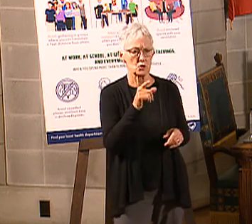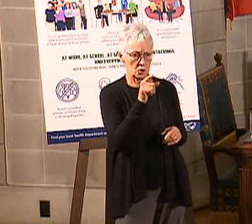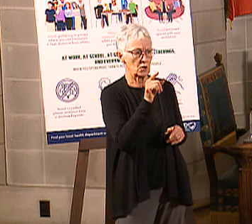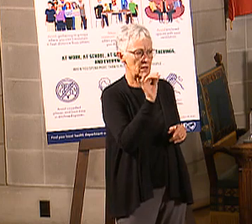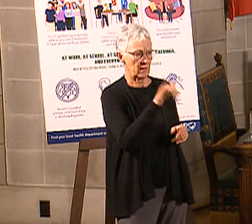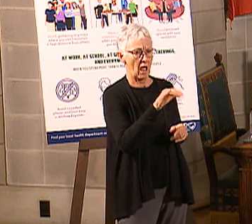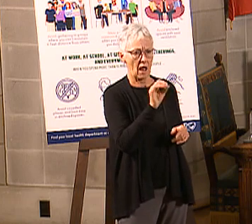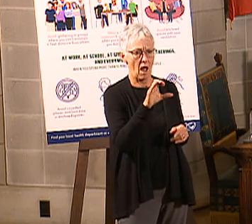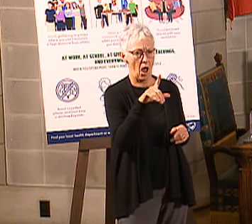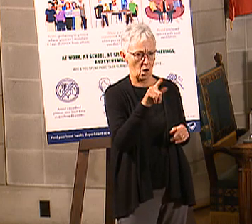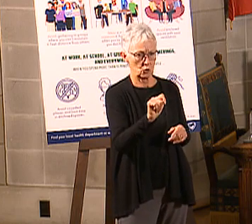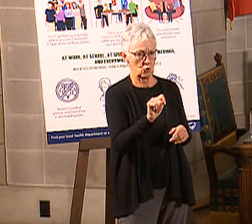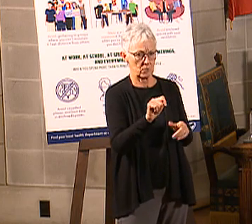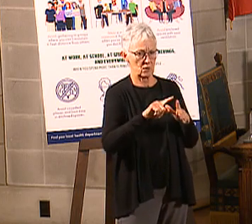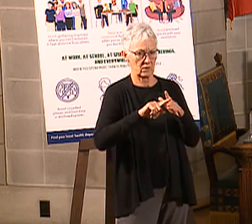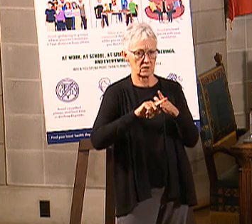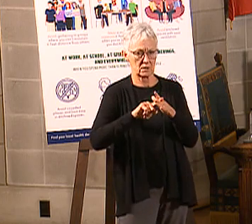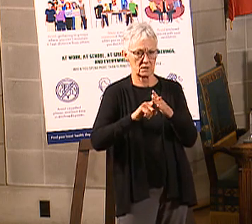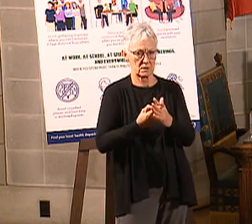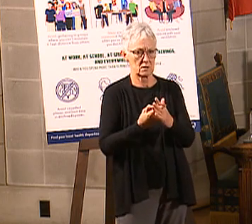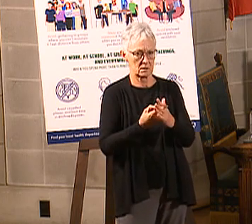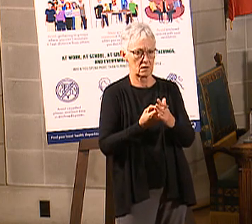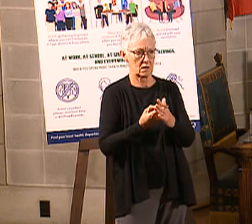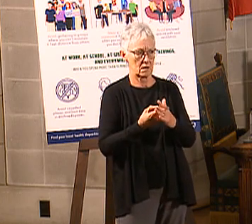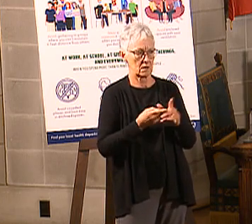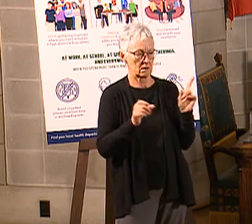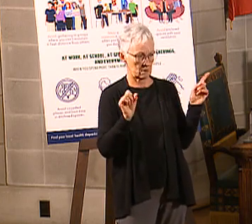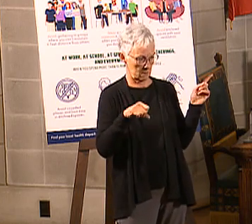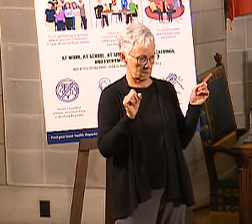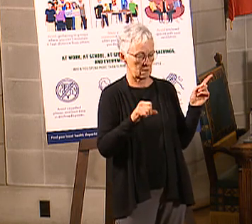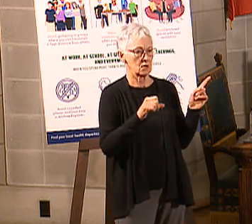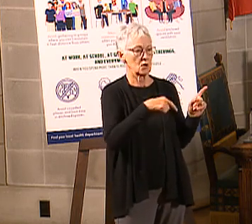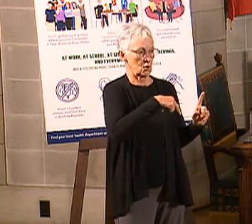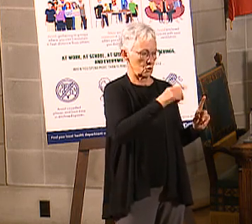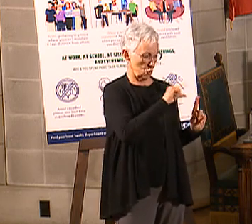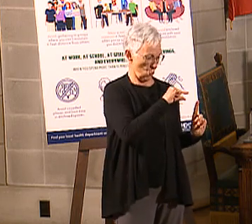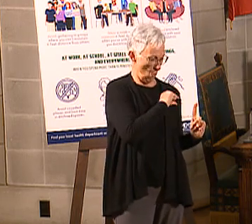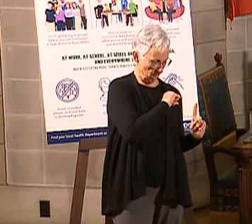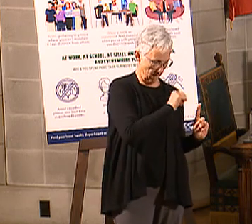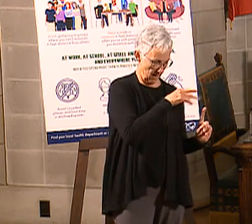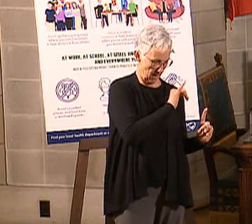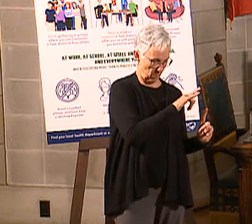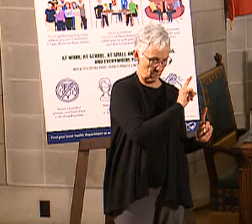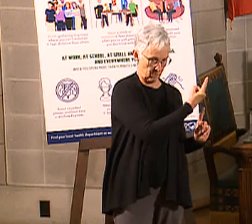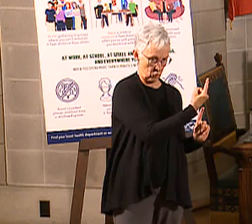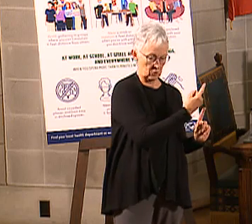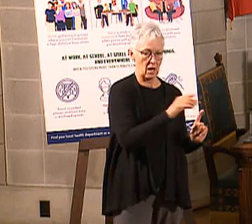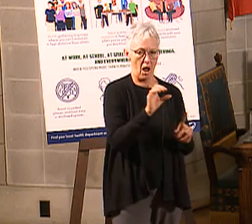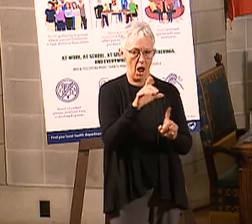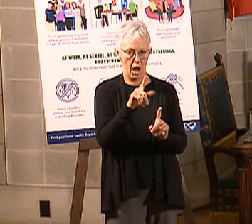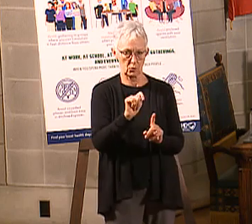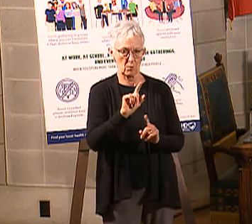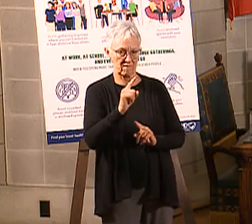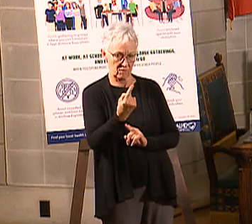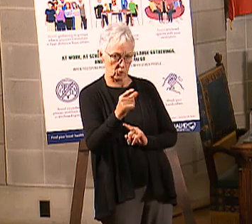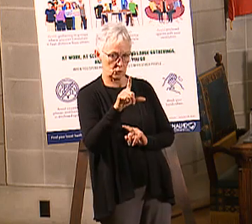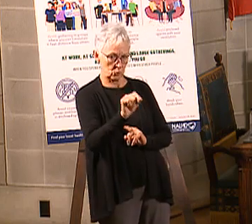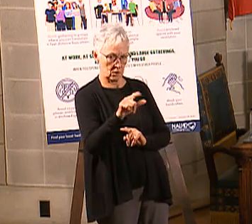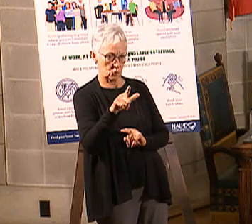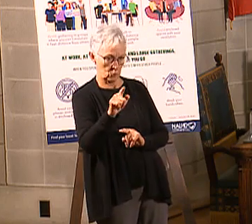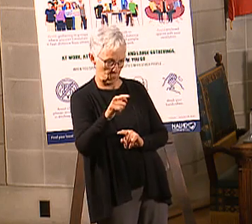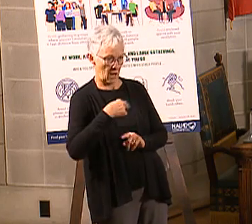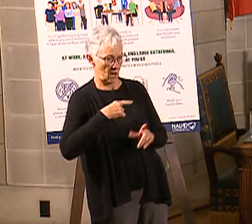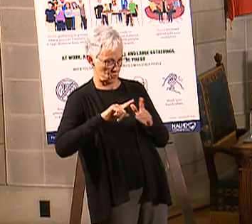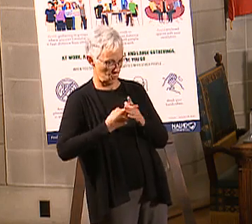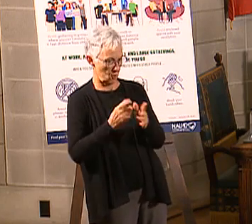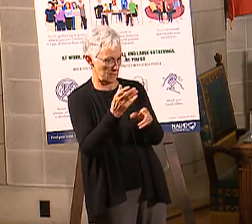October date. October the following? Yes, sir. Qualify April 1st? Yes. No, 1st of 2021 is when I would start getting. Yes,